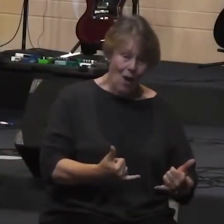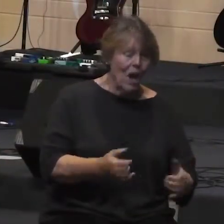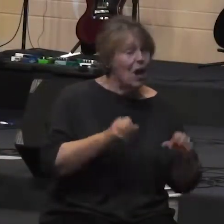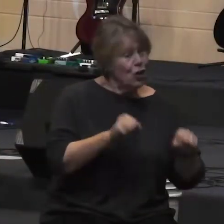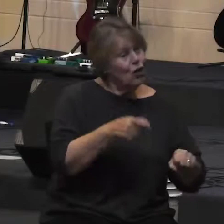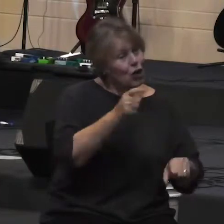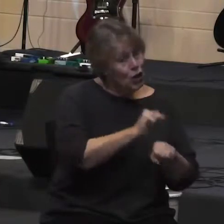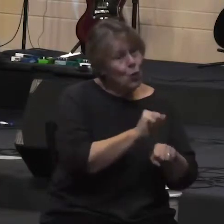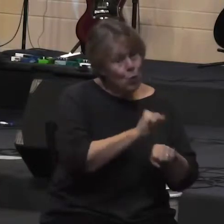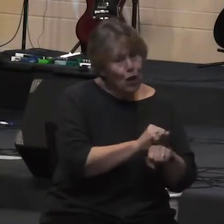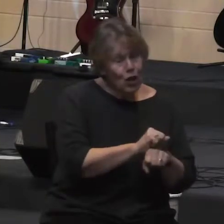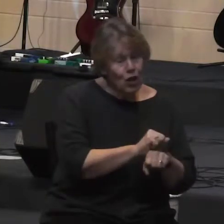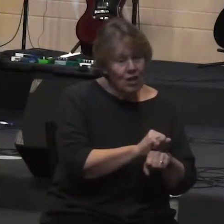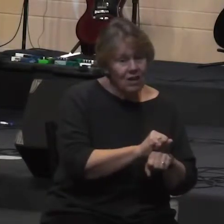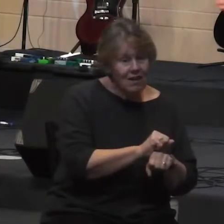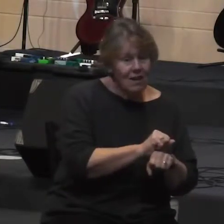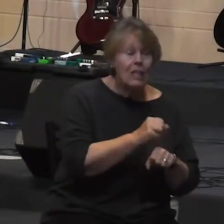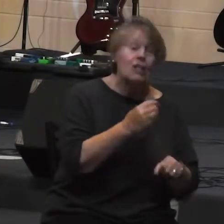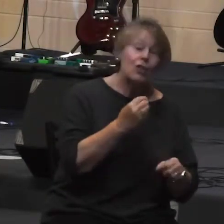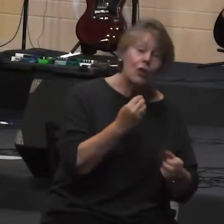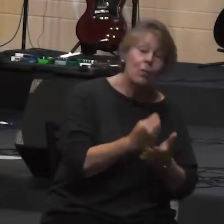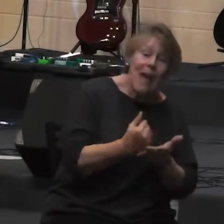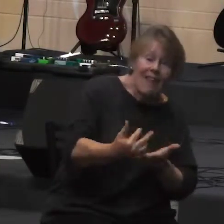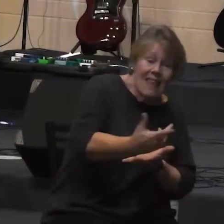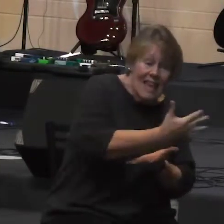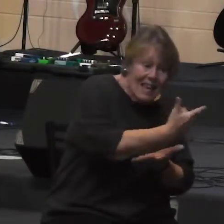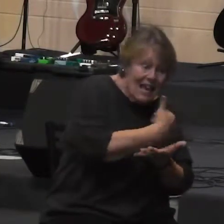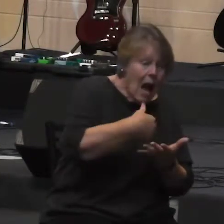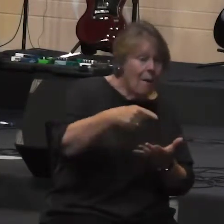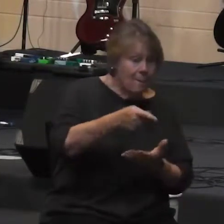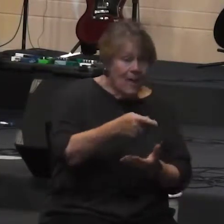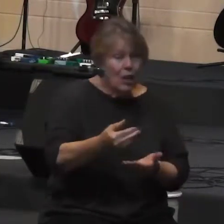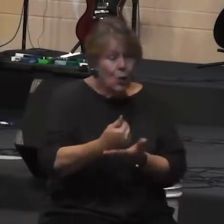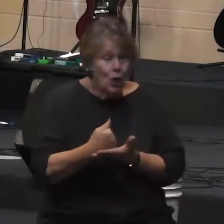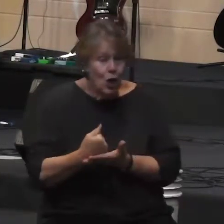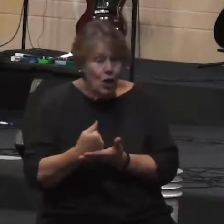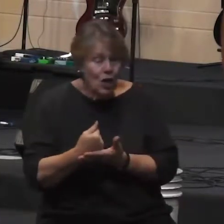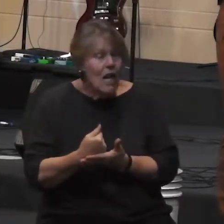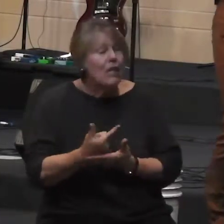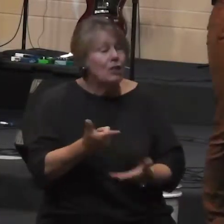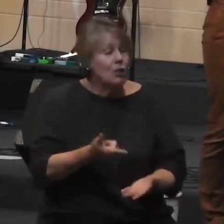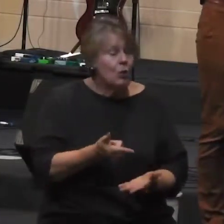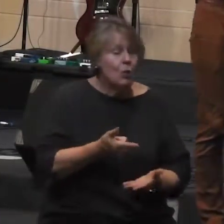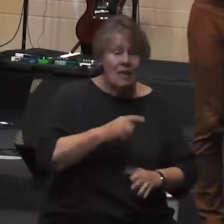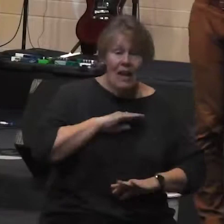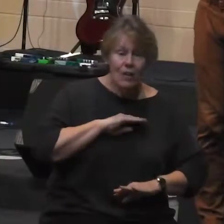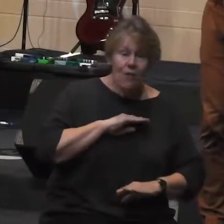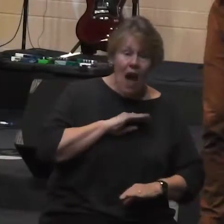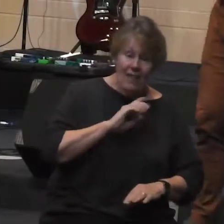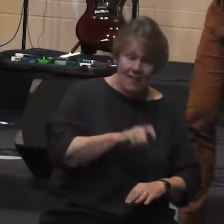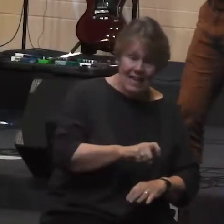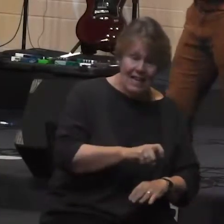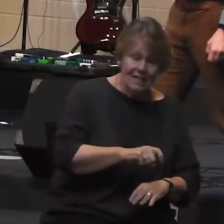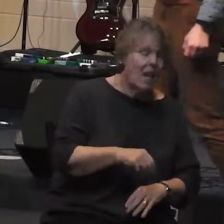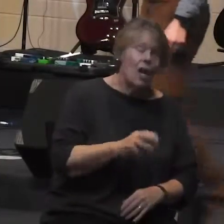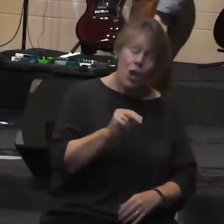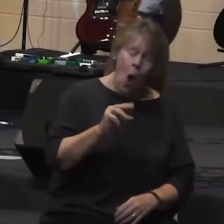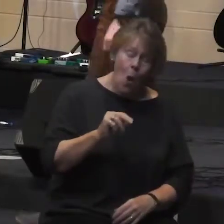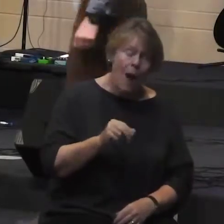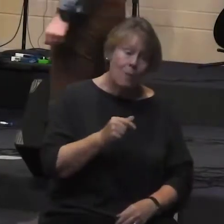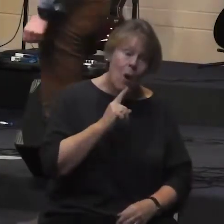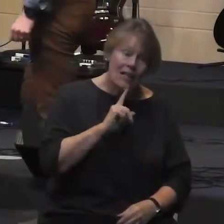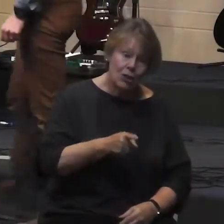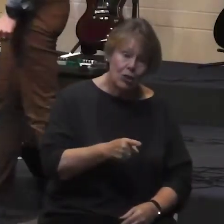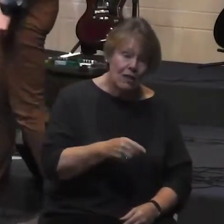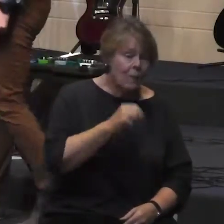work to make the income you make to provide for and meet the needs no I'm quite certain that if we were not breathing something we